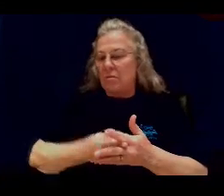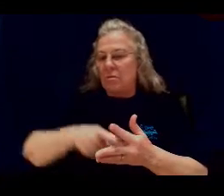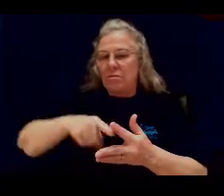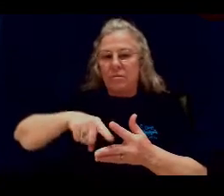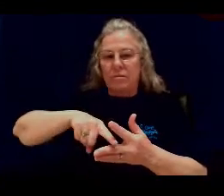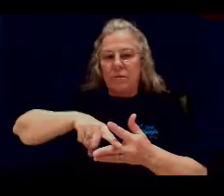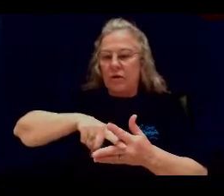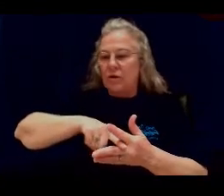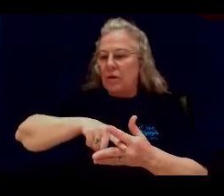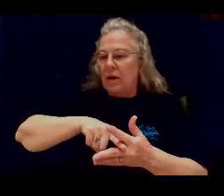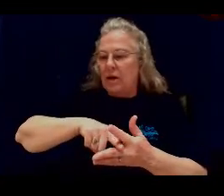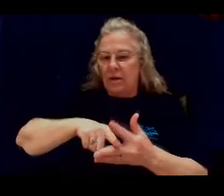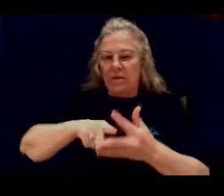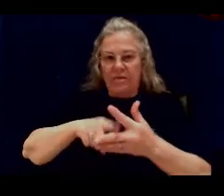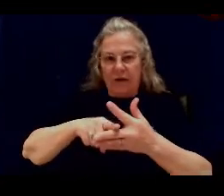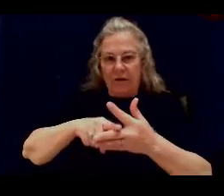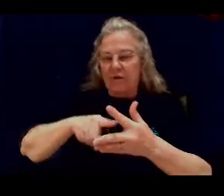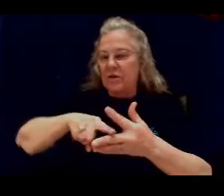the, in the fingers.